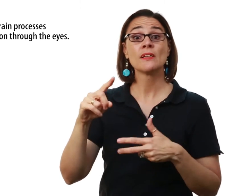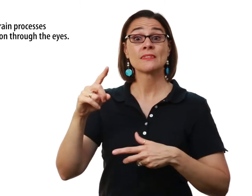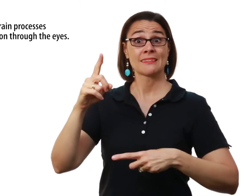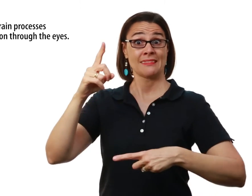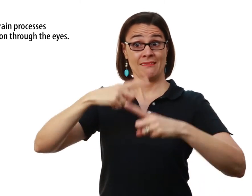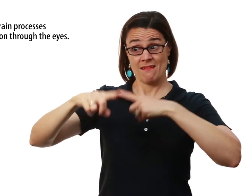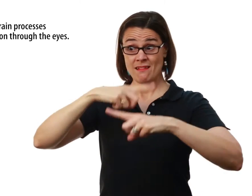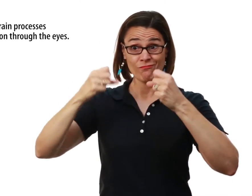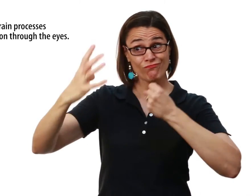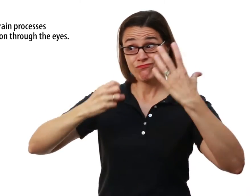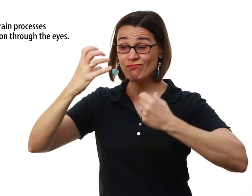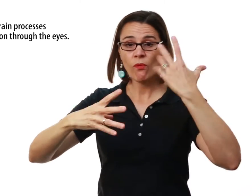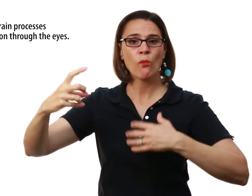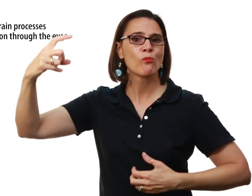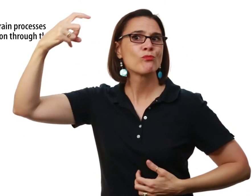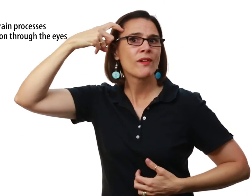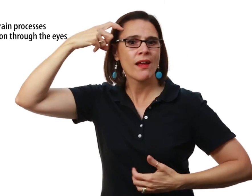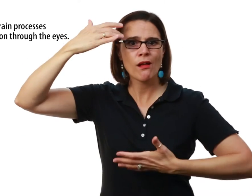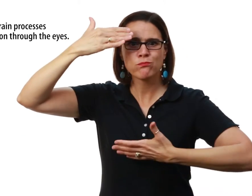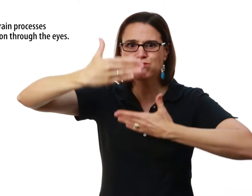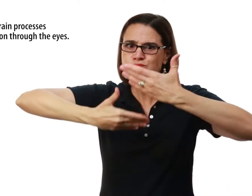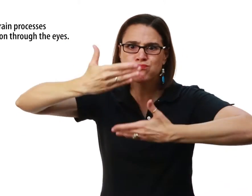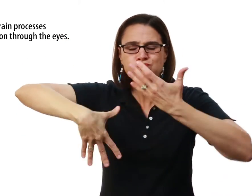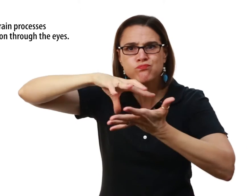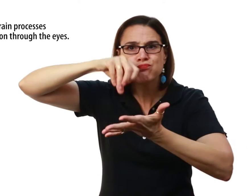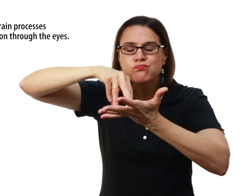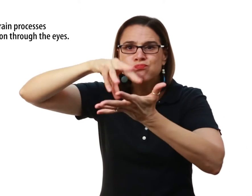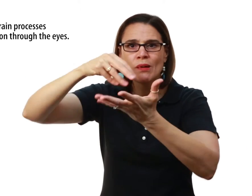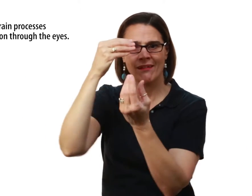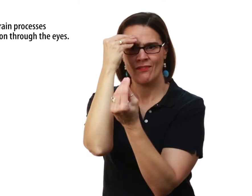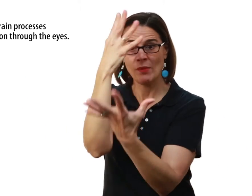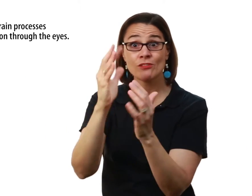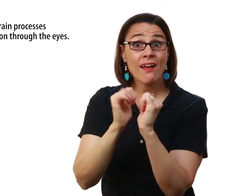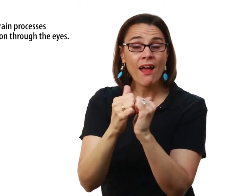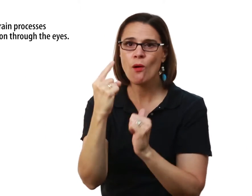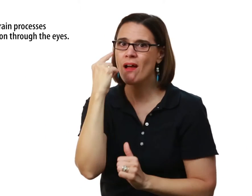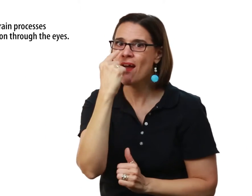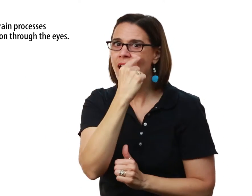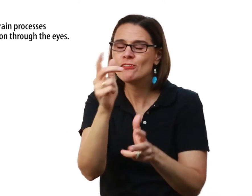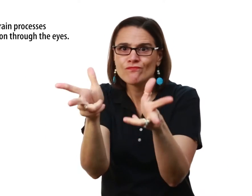with signing, the brain is processing and learning linguistic information through the eyes